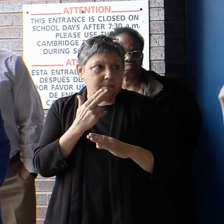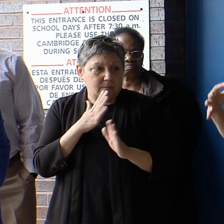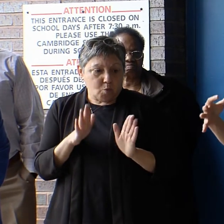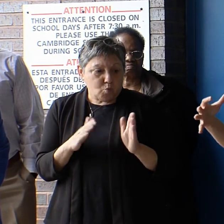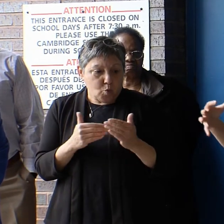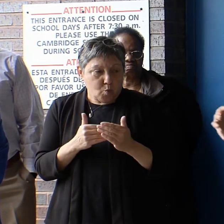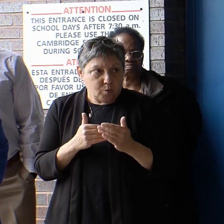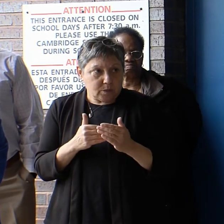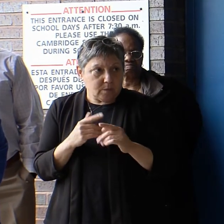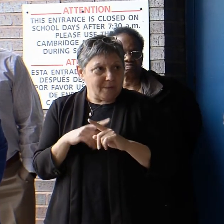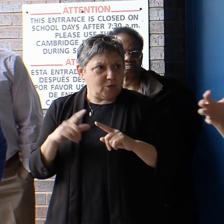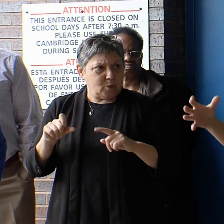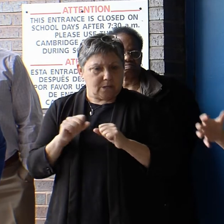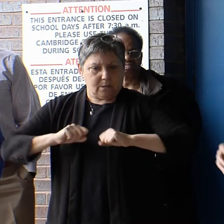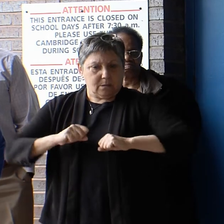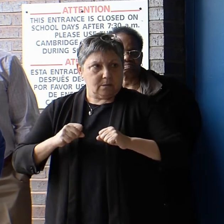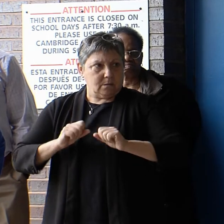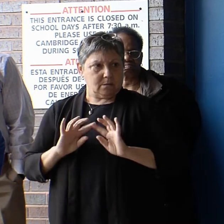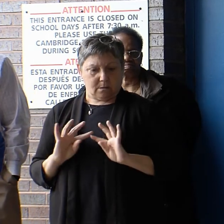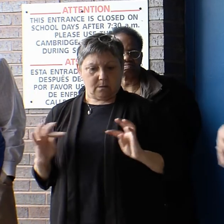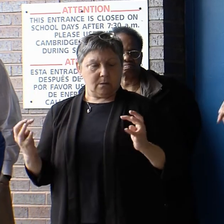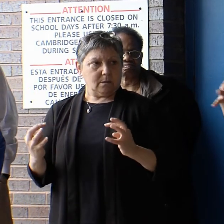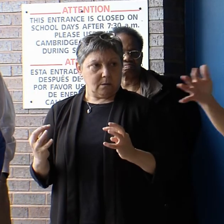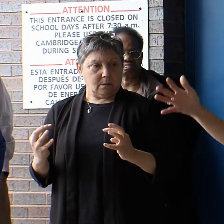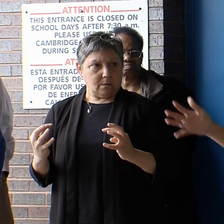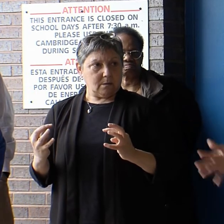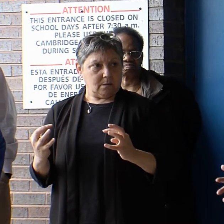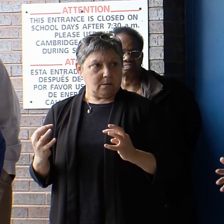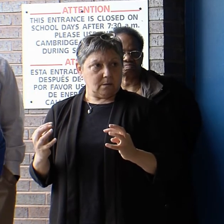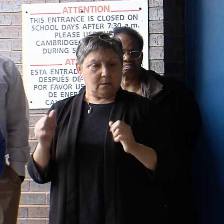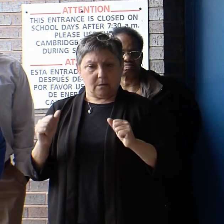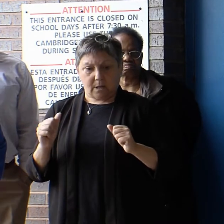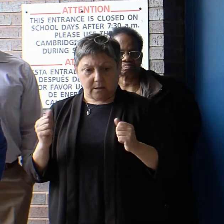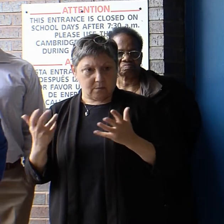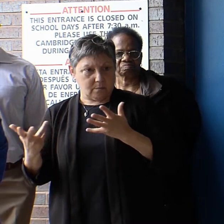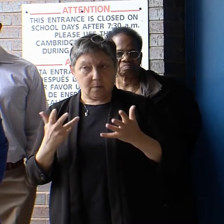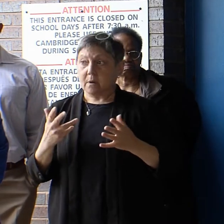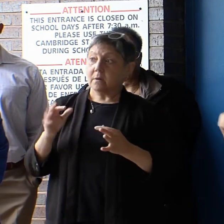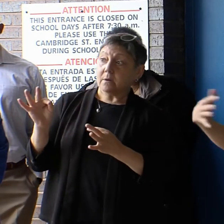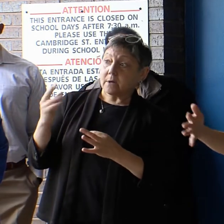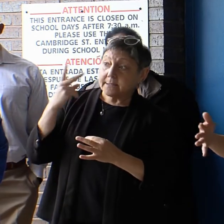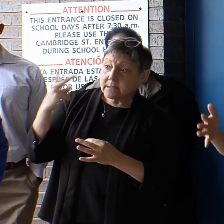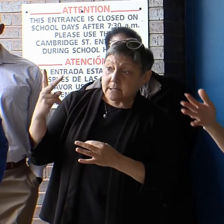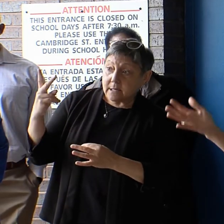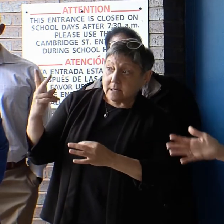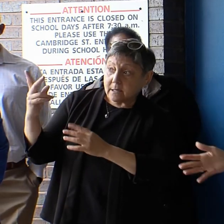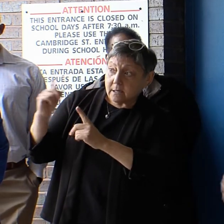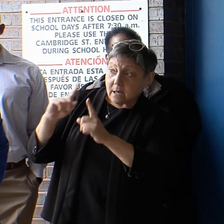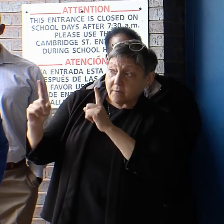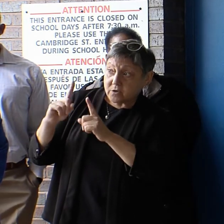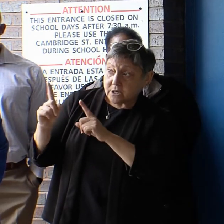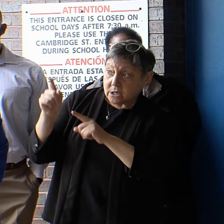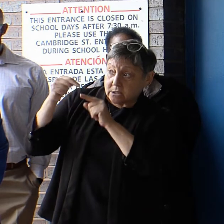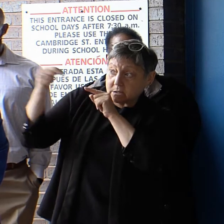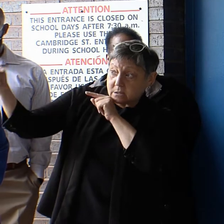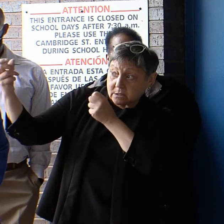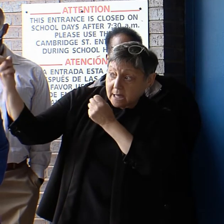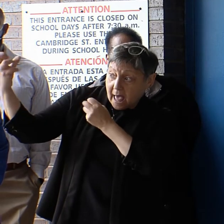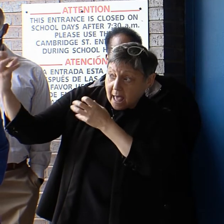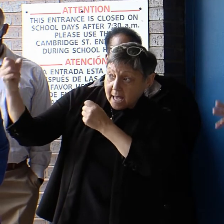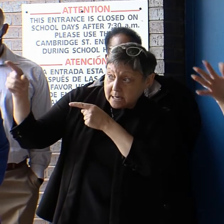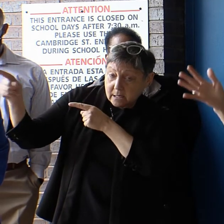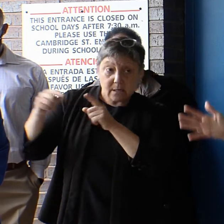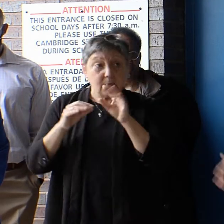you need that full space for everyone to be able to be in one conversations and to look across the room and see conversations that are happening